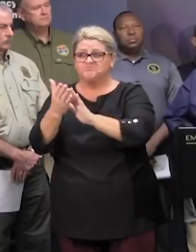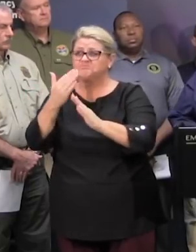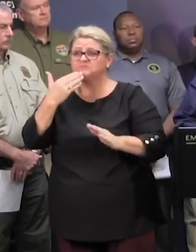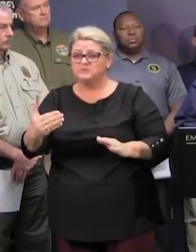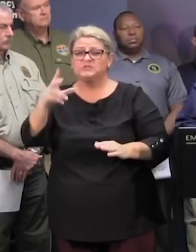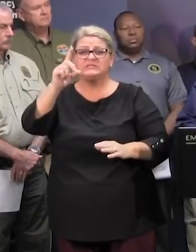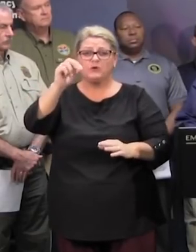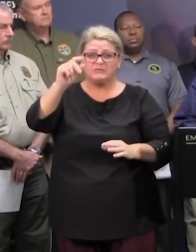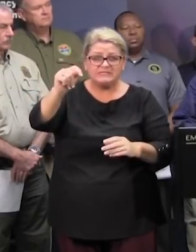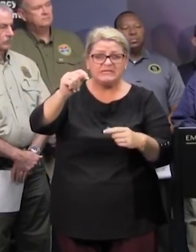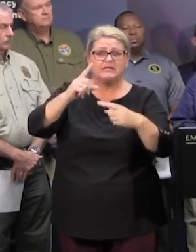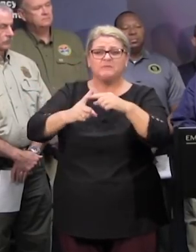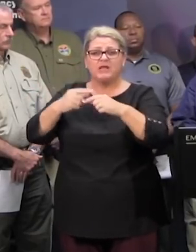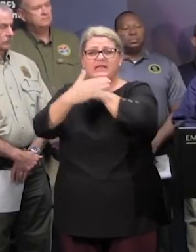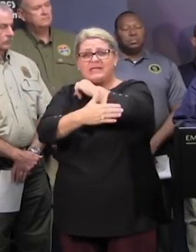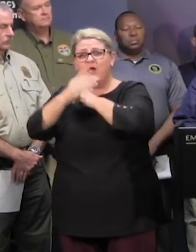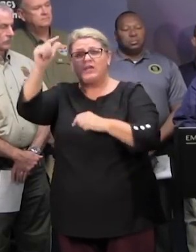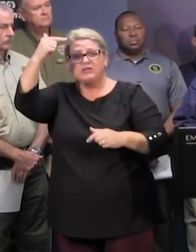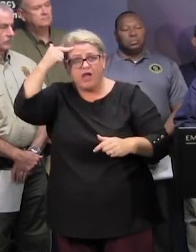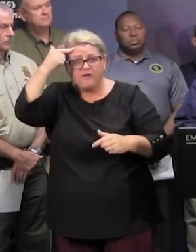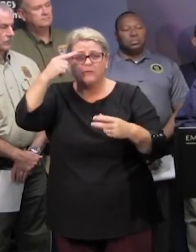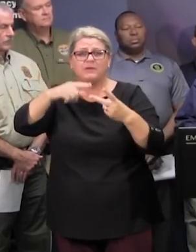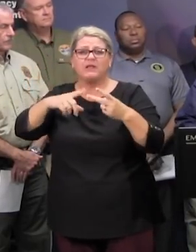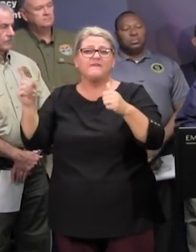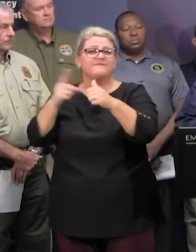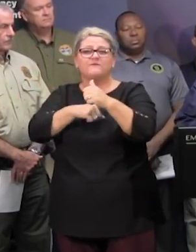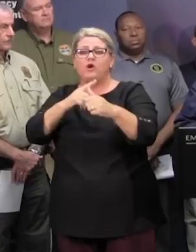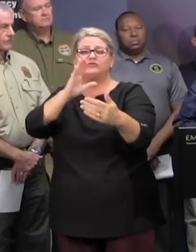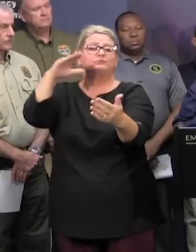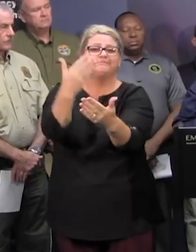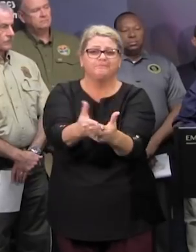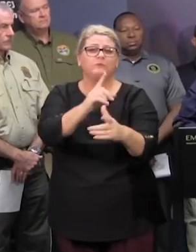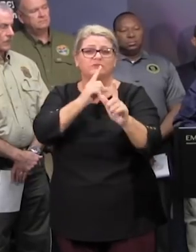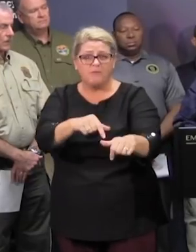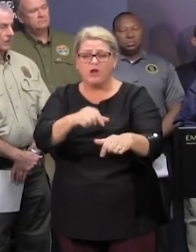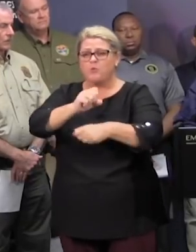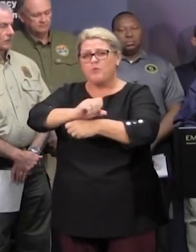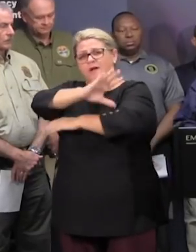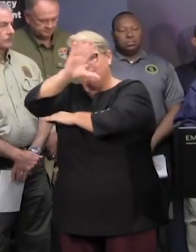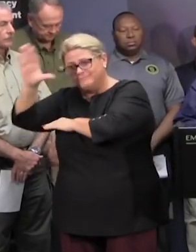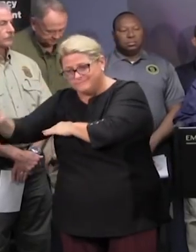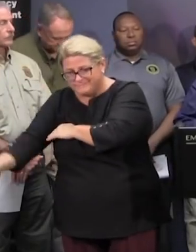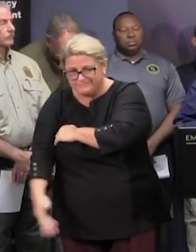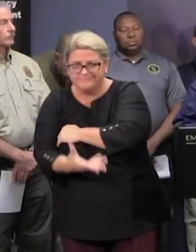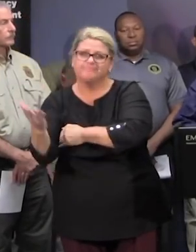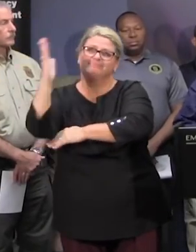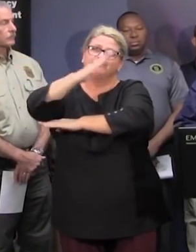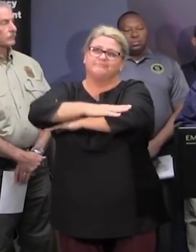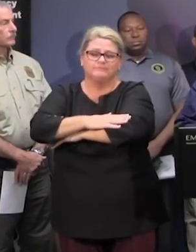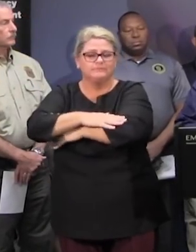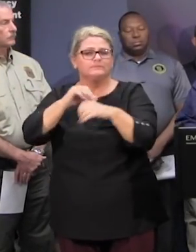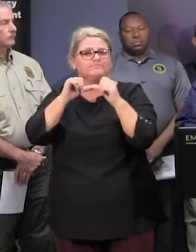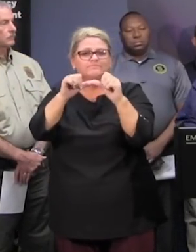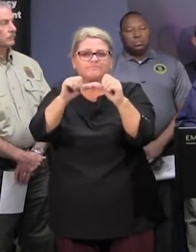in coordination with county governments and first responders worked overnight as well as today and are continuing to work